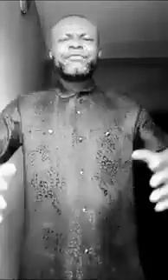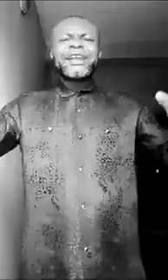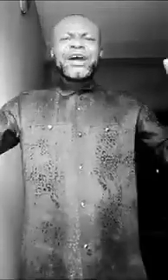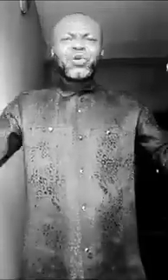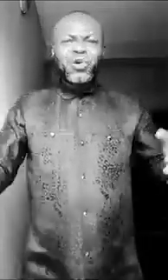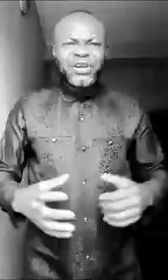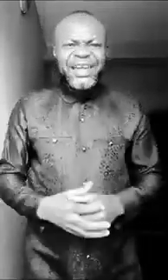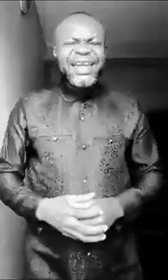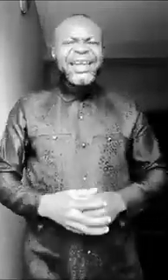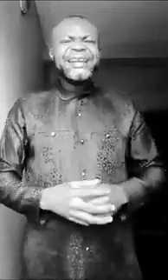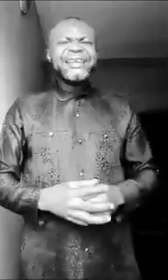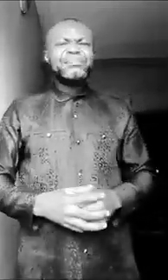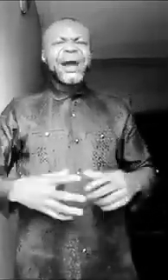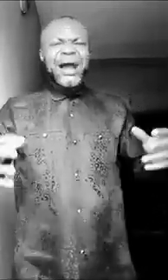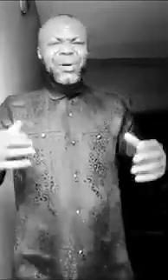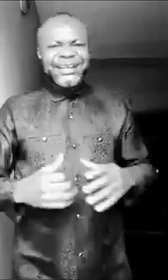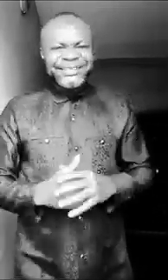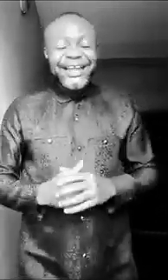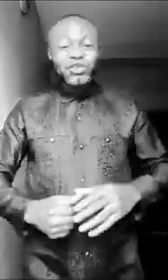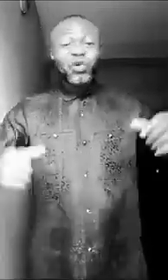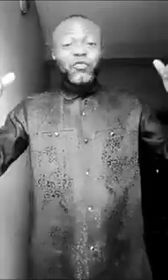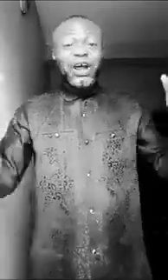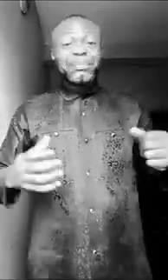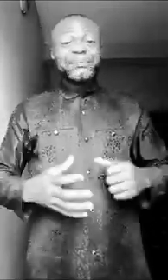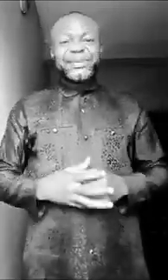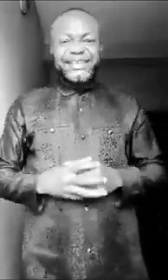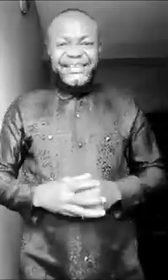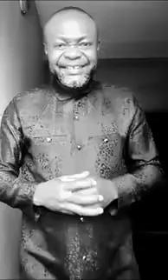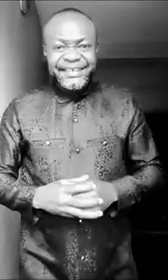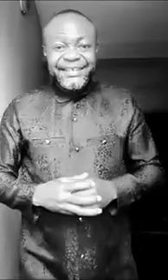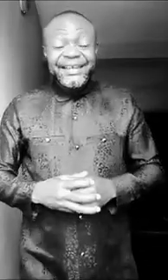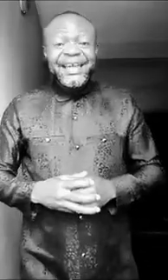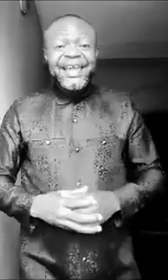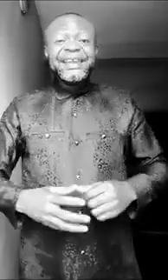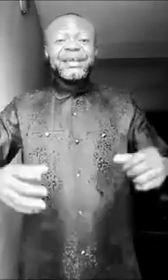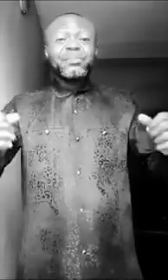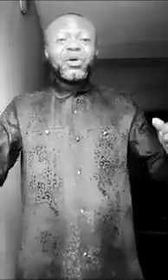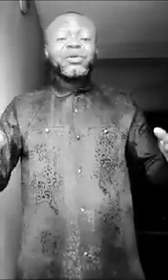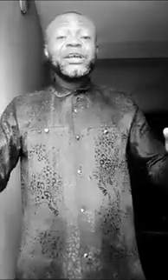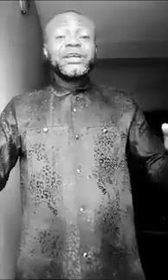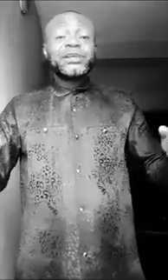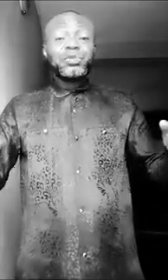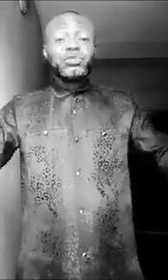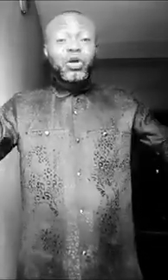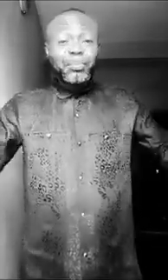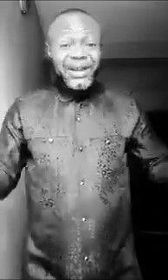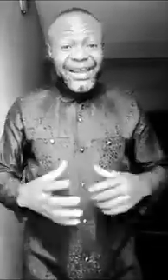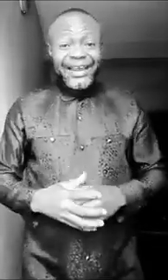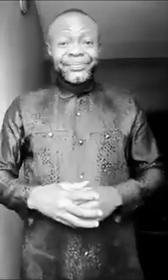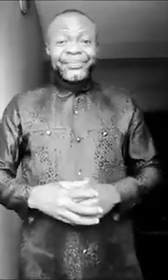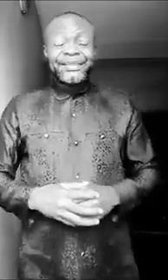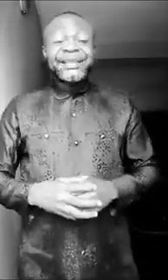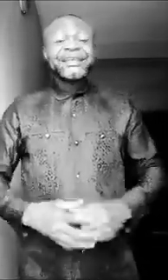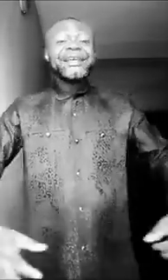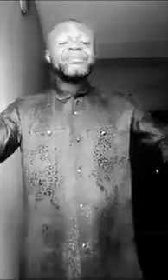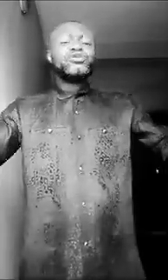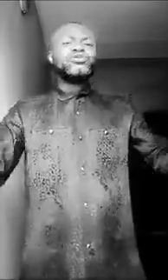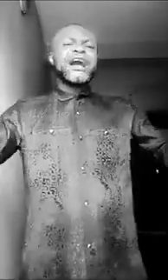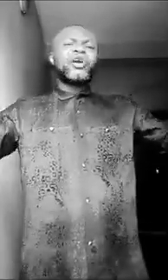Father God, any powers that cover my business. Any other is with your umbrella that enemy use and